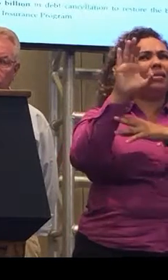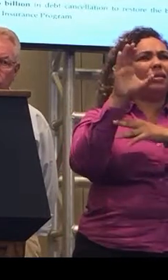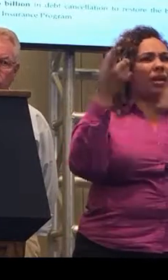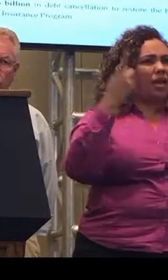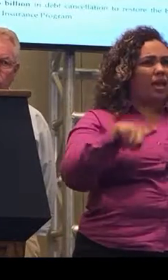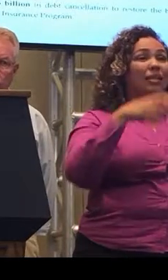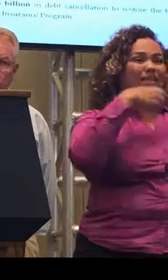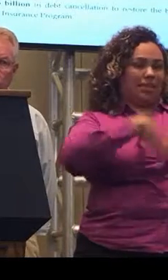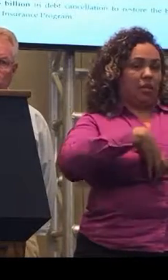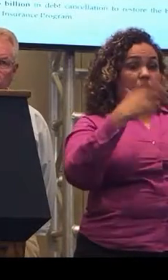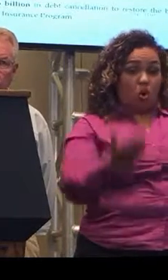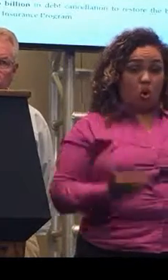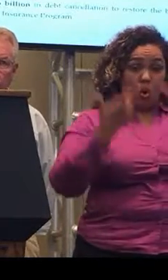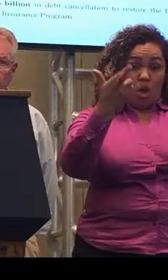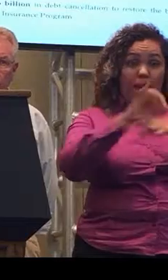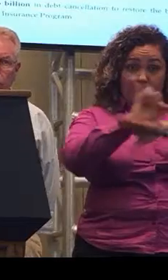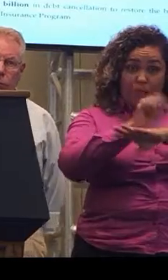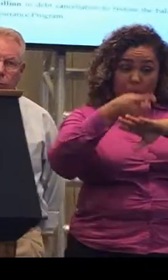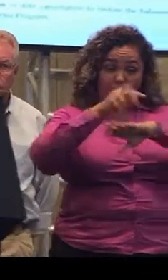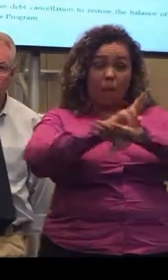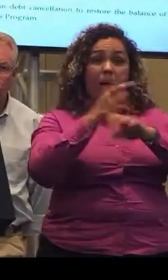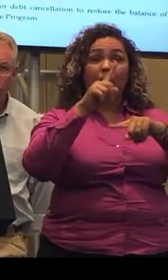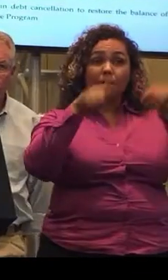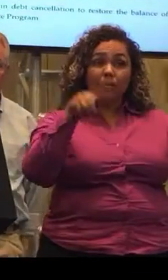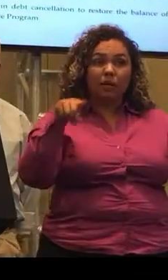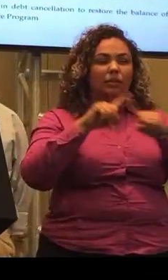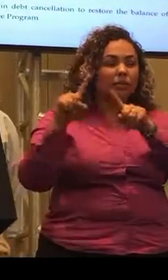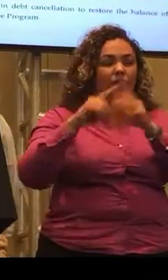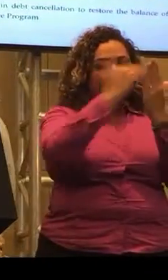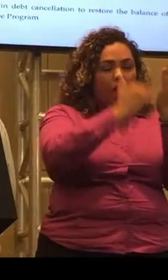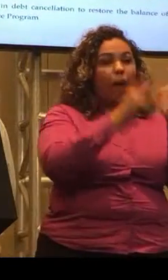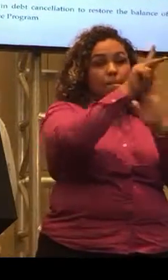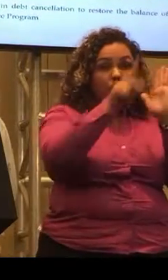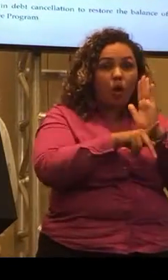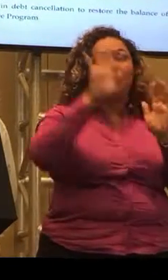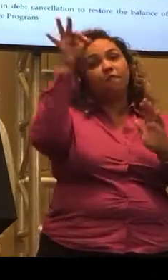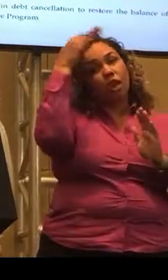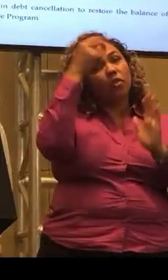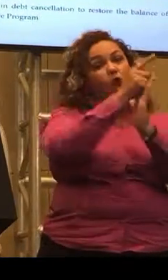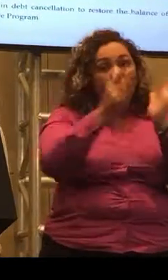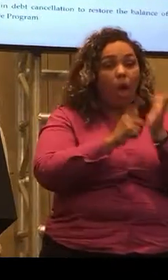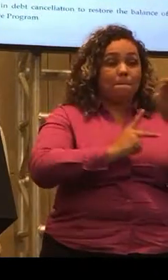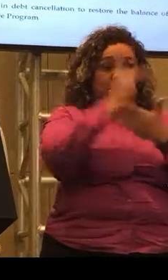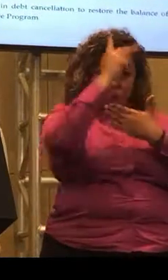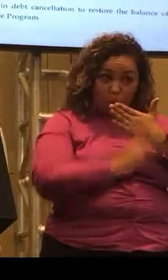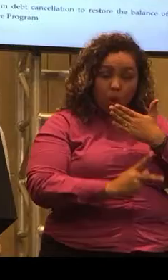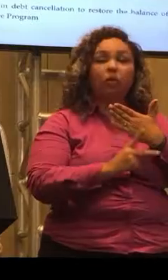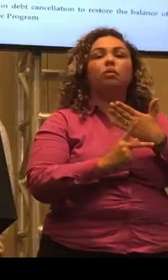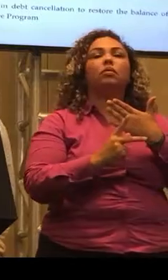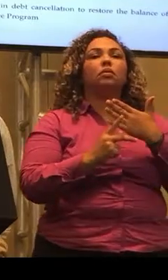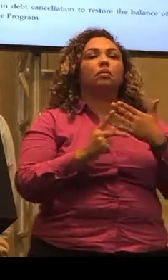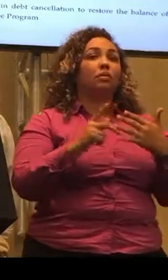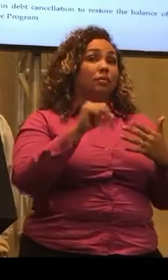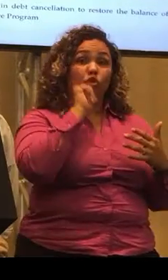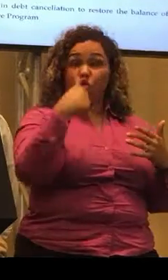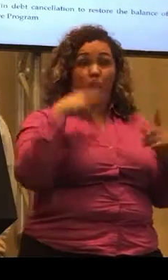year that actually recommended to the island many measures and many federal laws and programs that today do